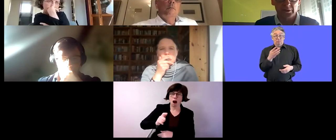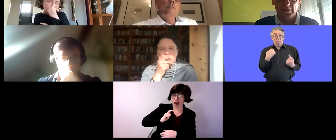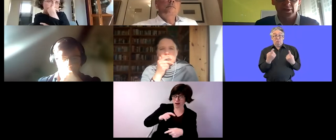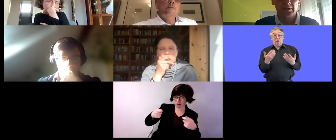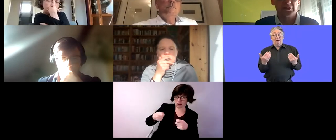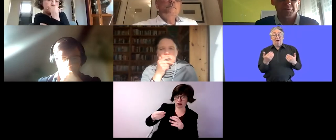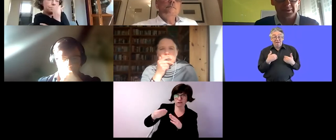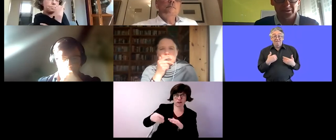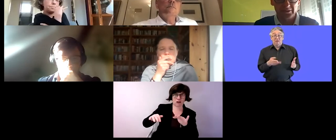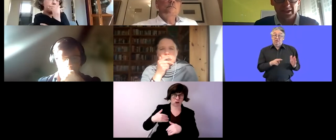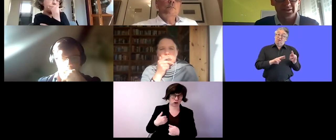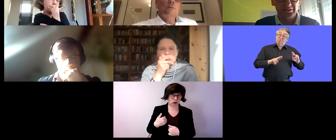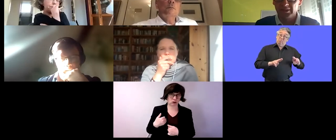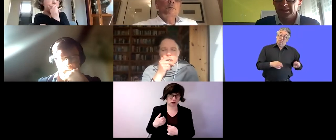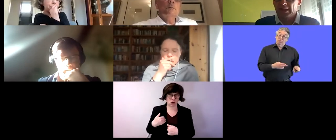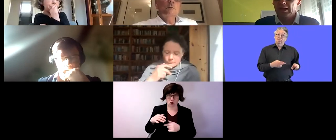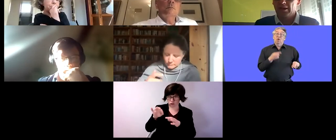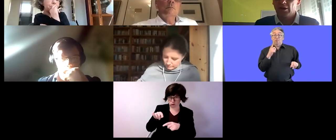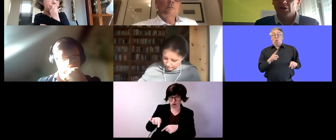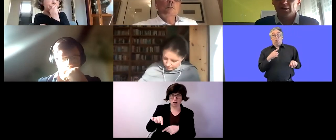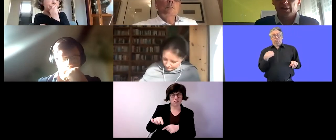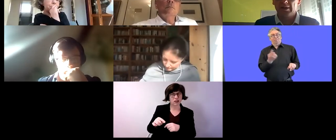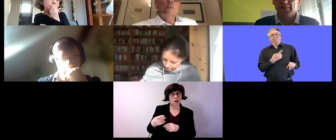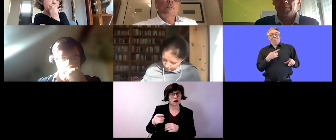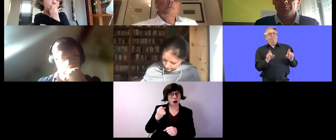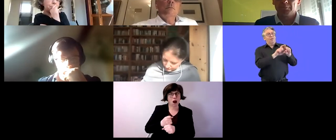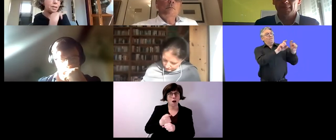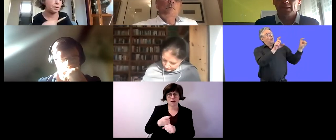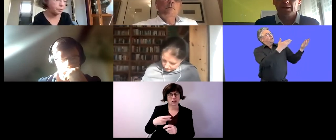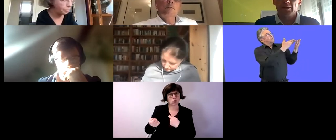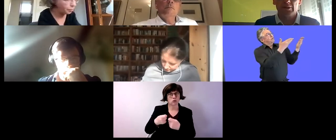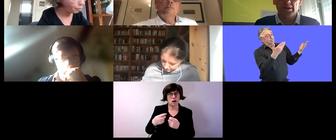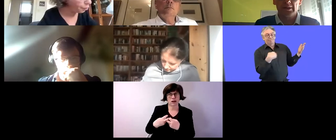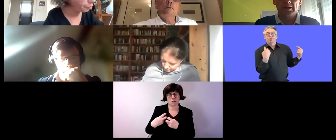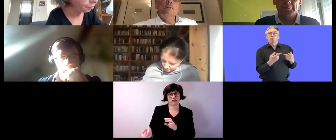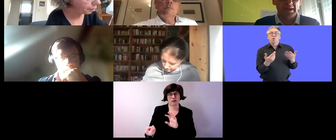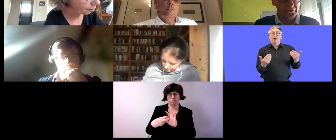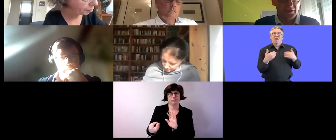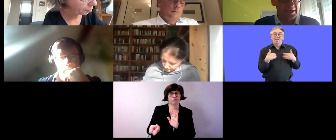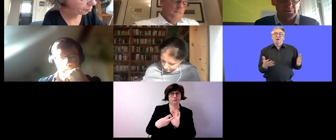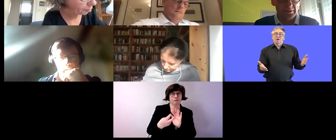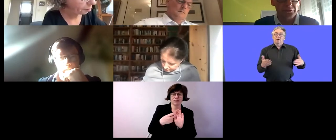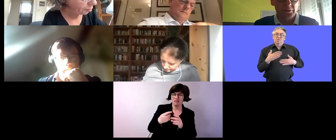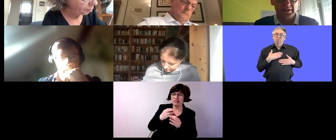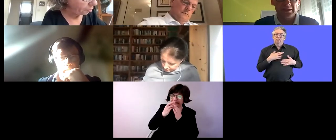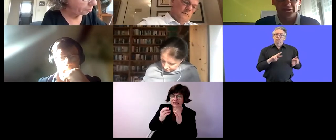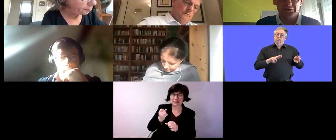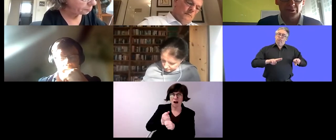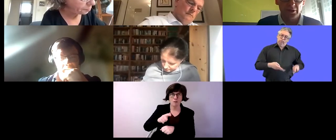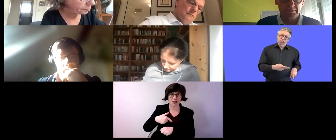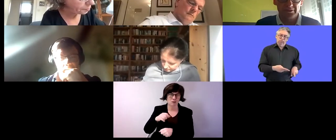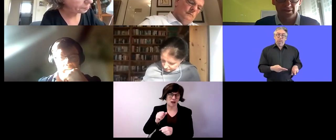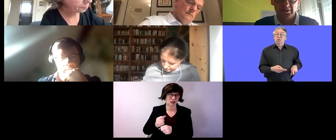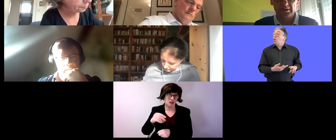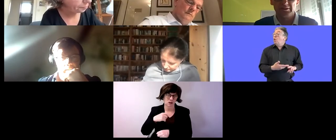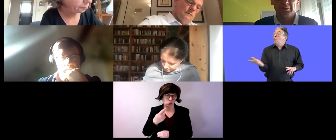work companies and this uh are um are obliged for everyone who is working in customer